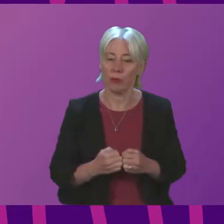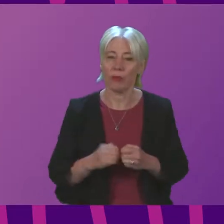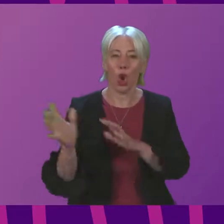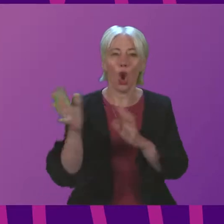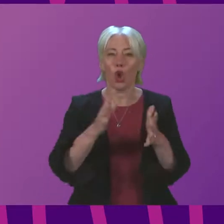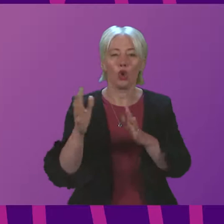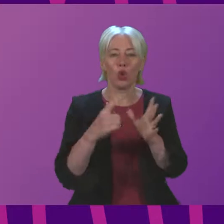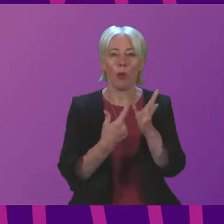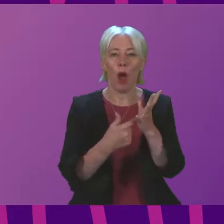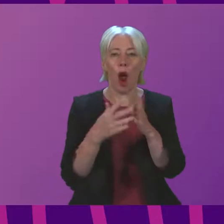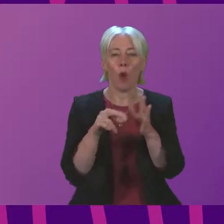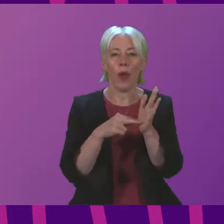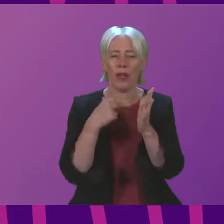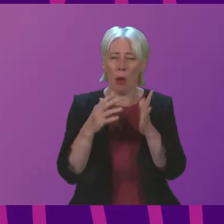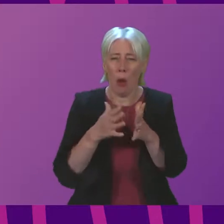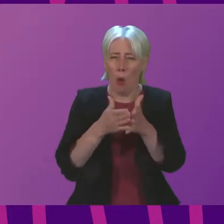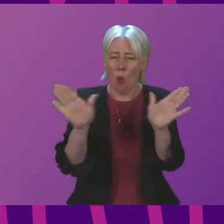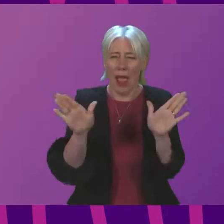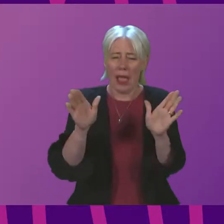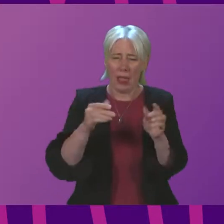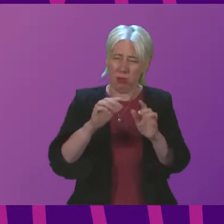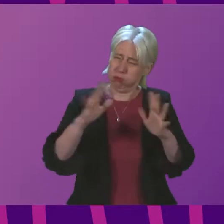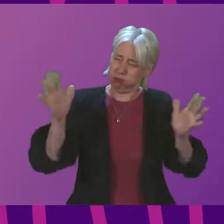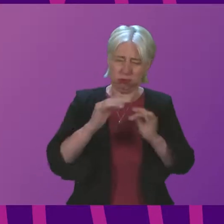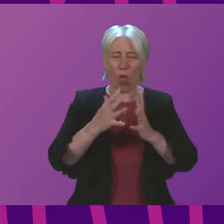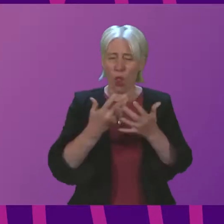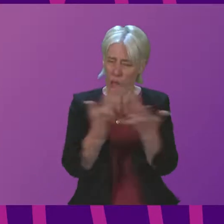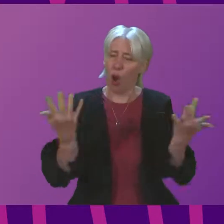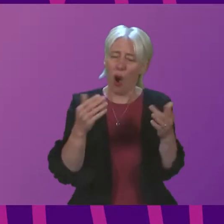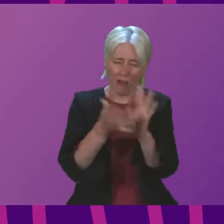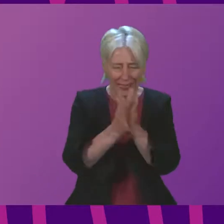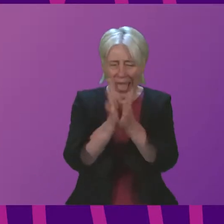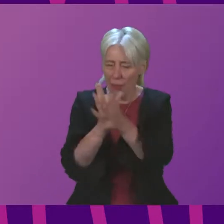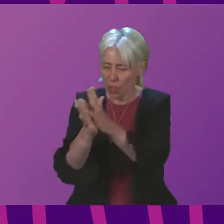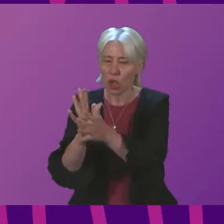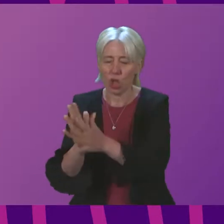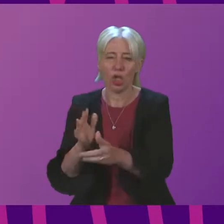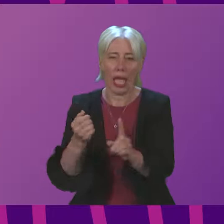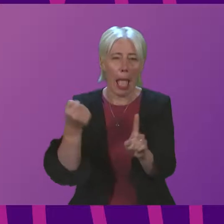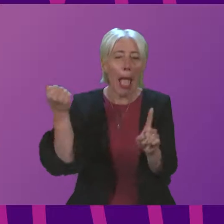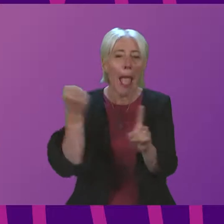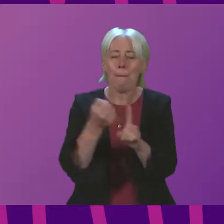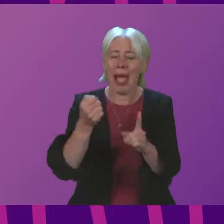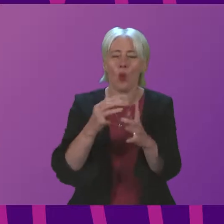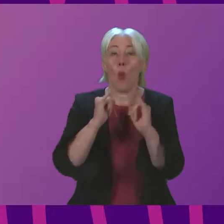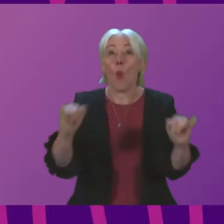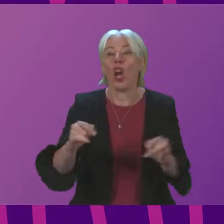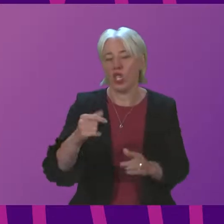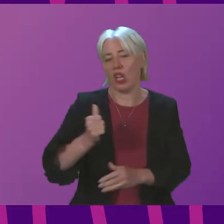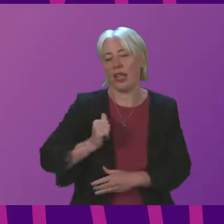Arwen has caused widespread and extensive damage, with impacts that have been greater than initially anticipated.